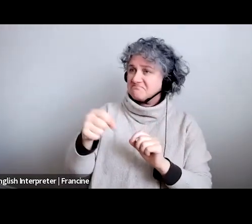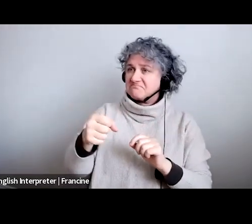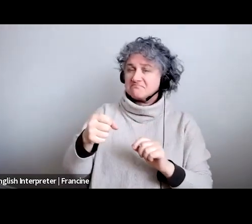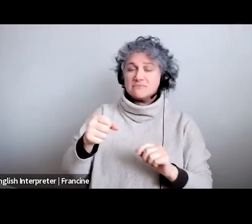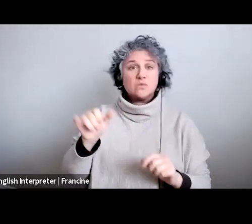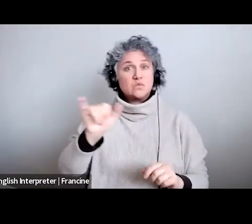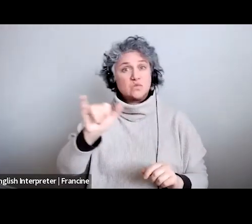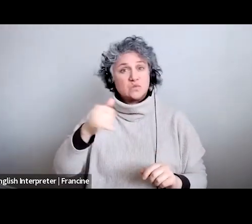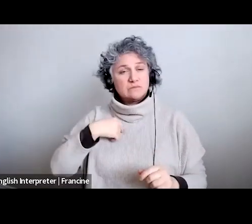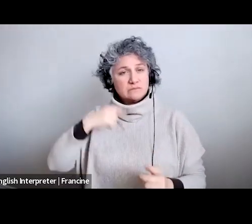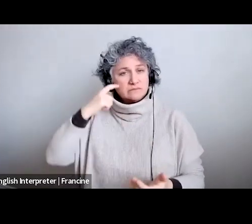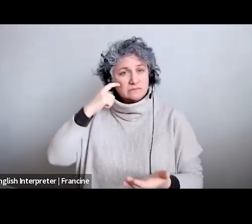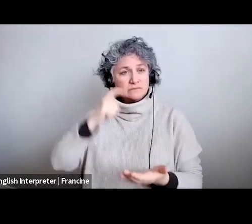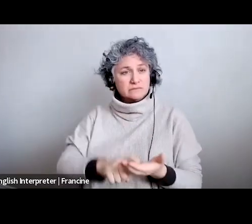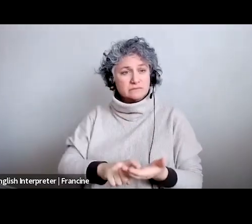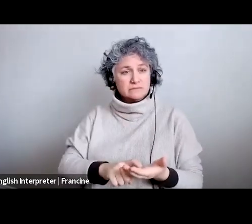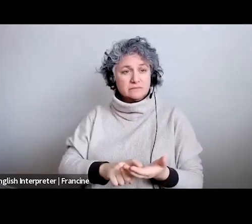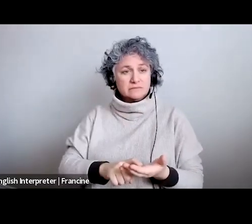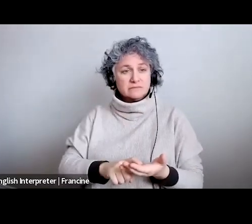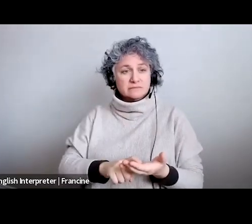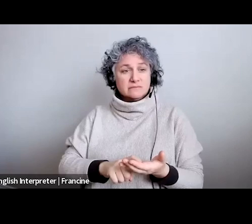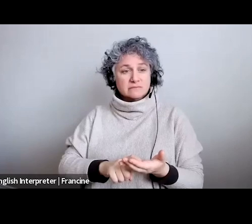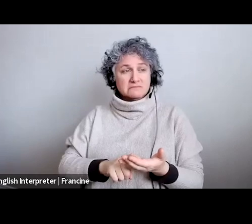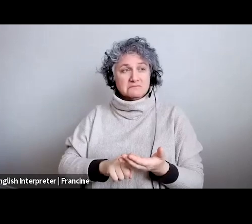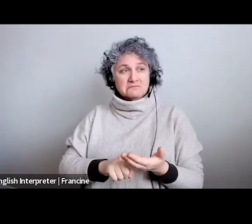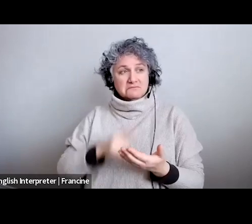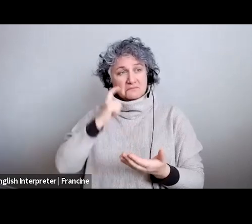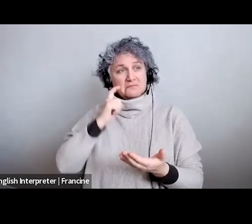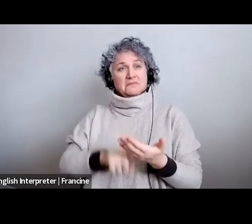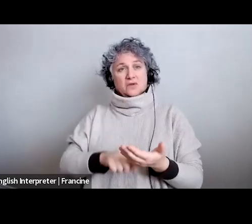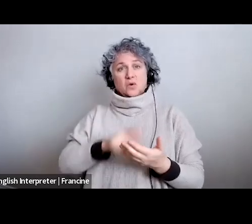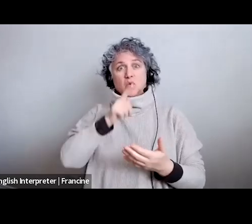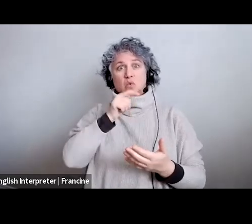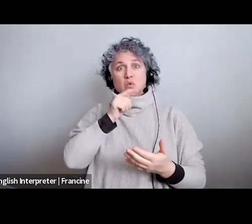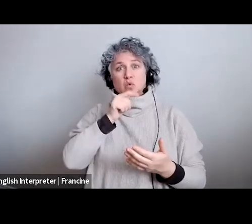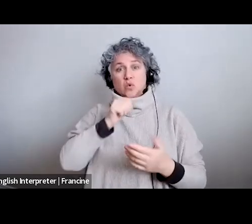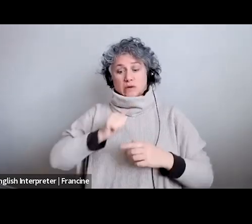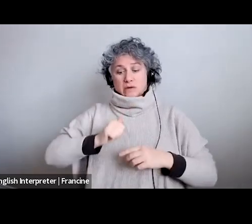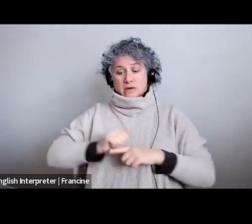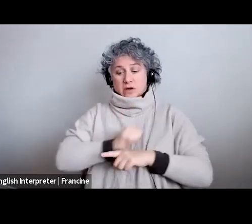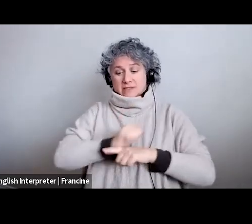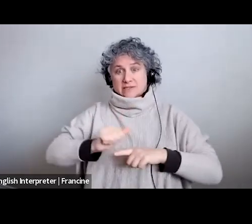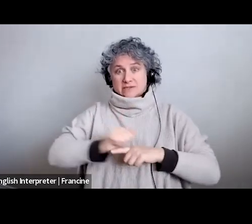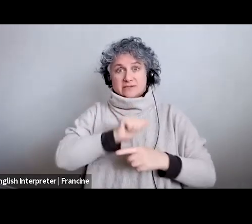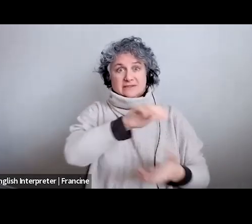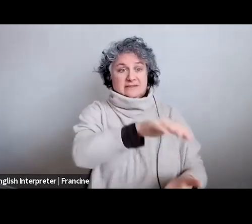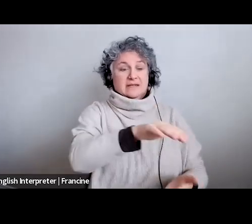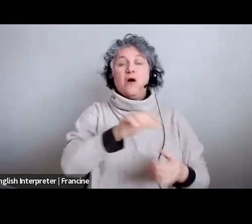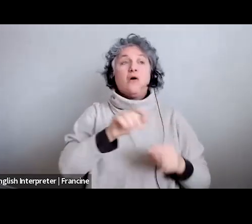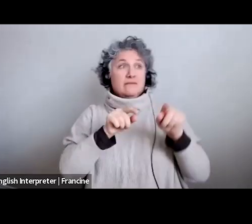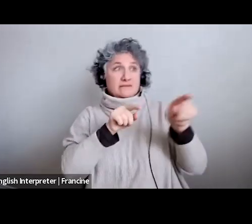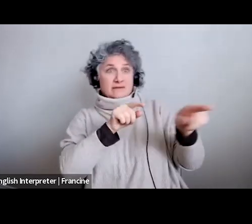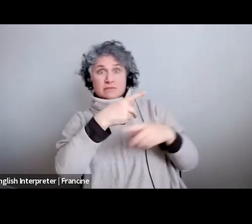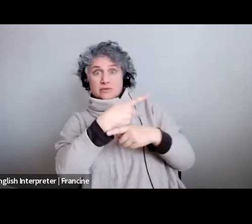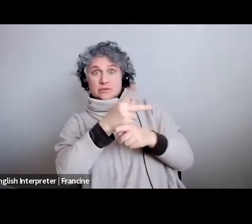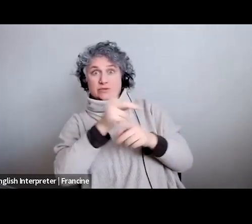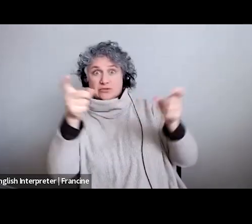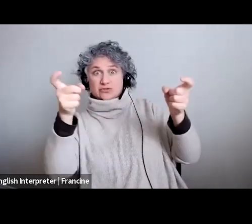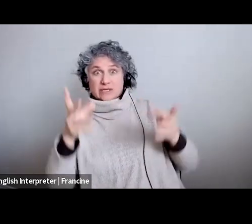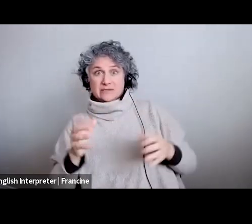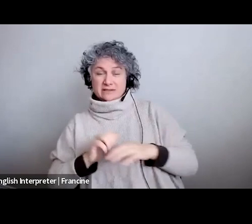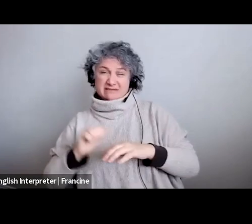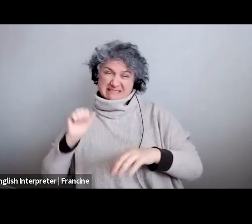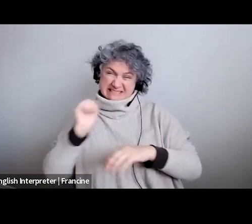for the people receiving the material that's a lot of material to go through um